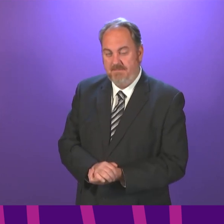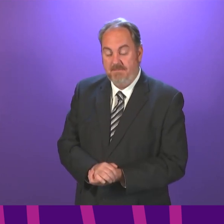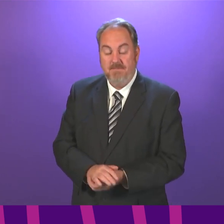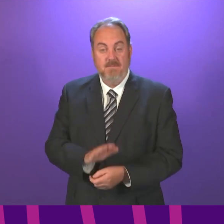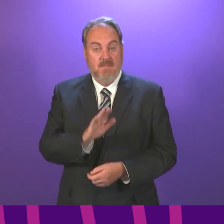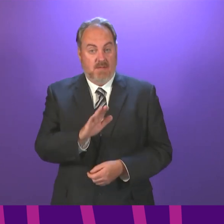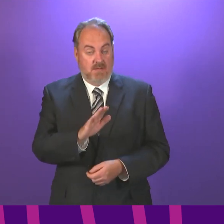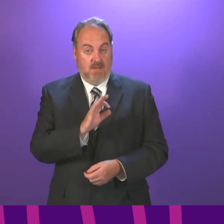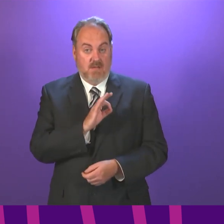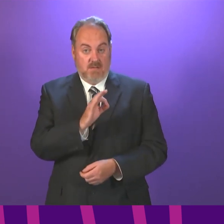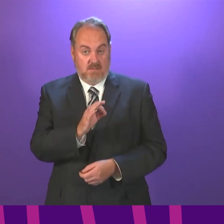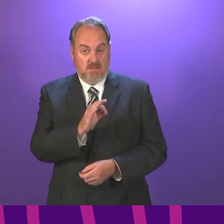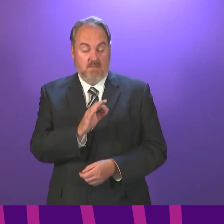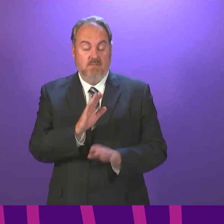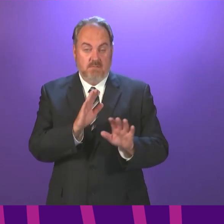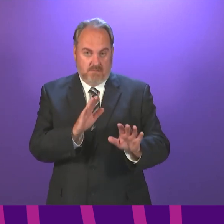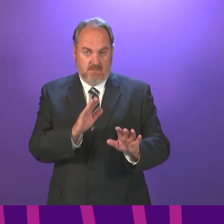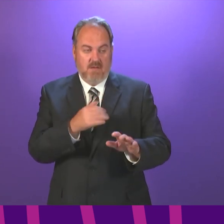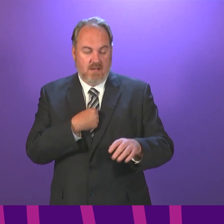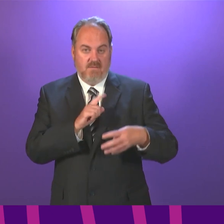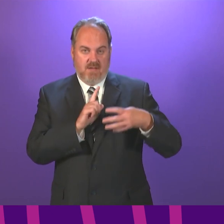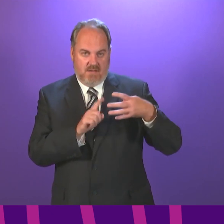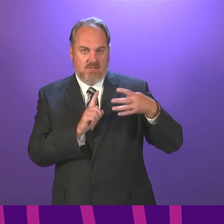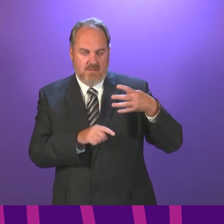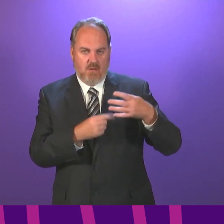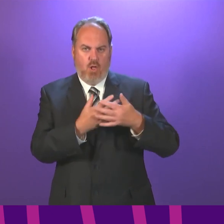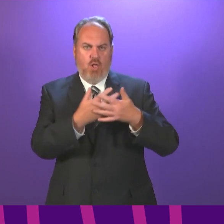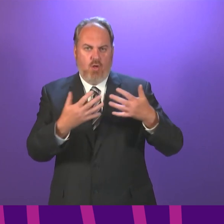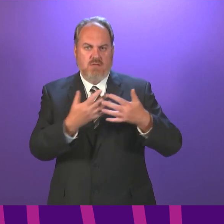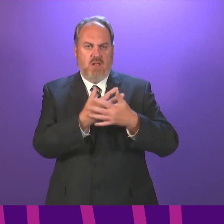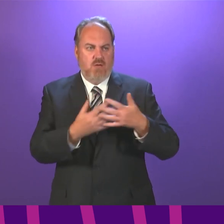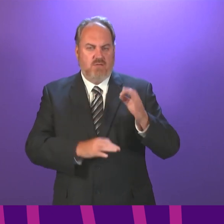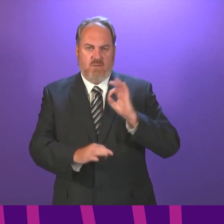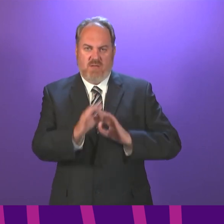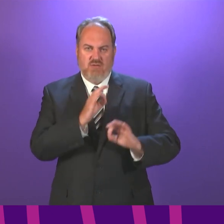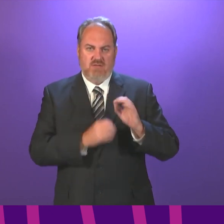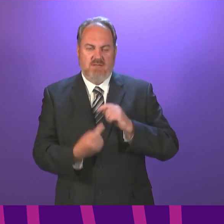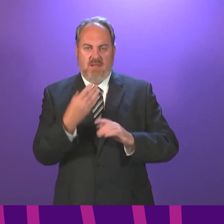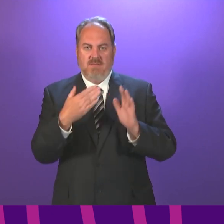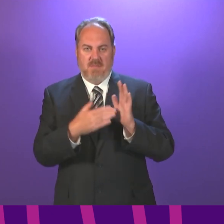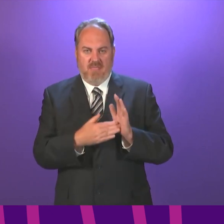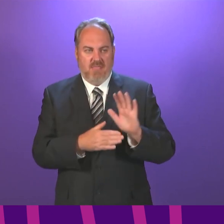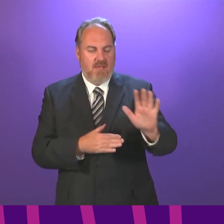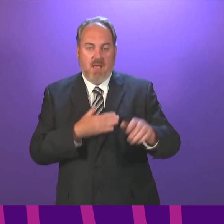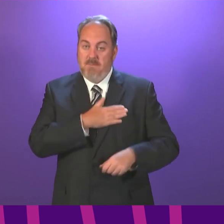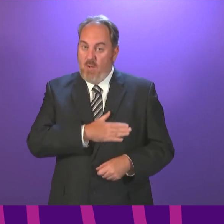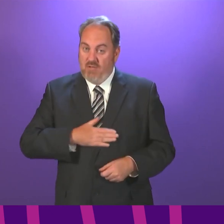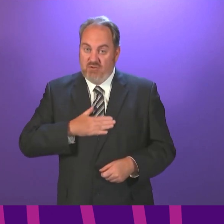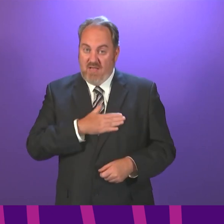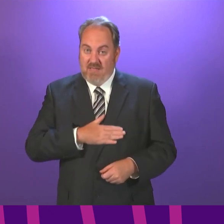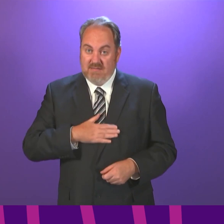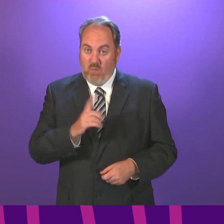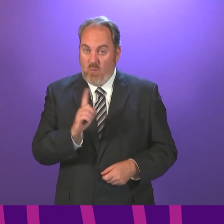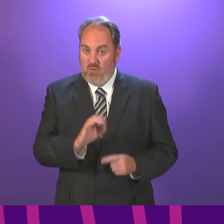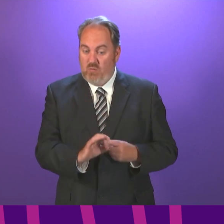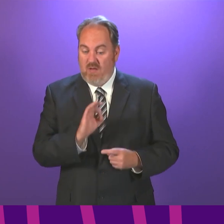hope Sarah Boyack will forgive me. I answered a lot of questions last month in the session, rightly so. I cannot remember exactly what the